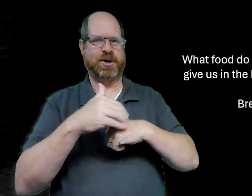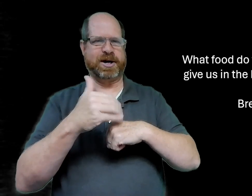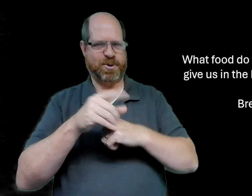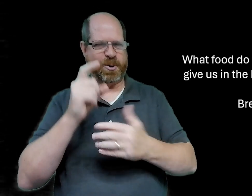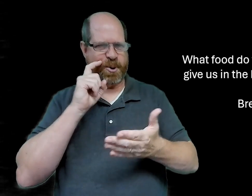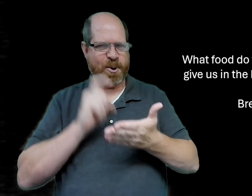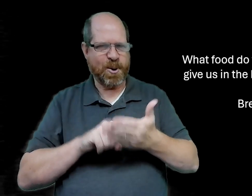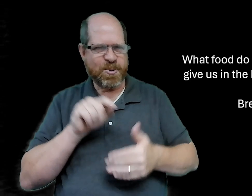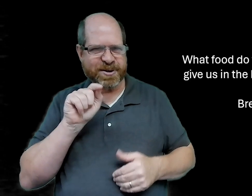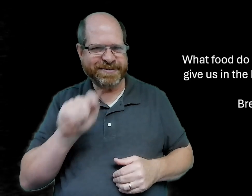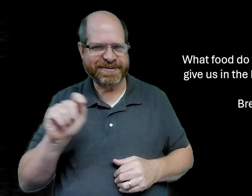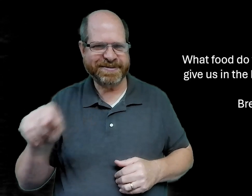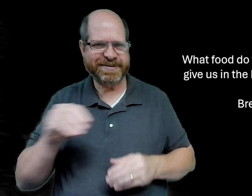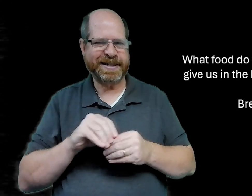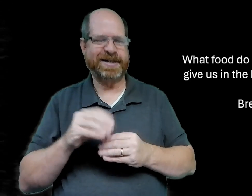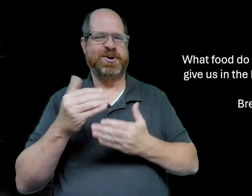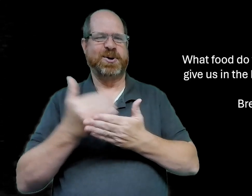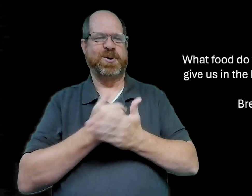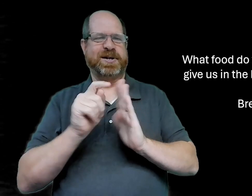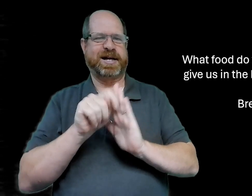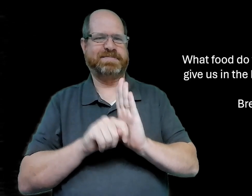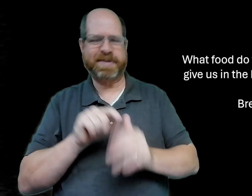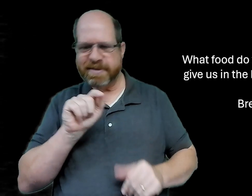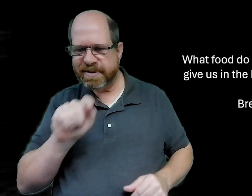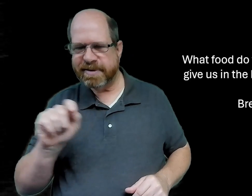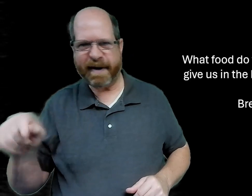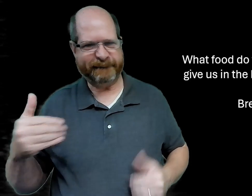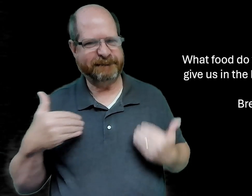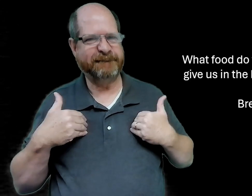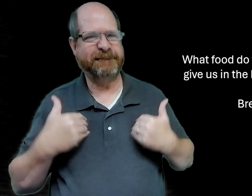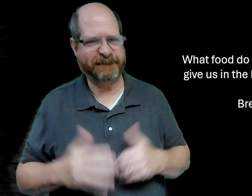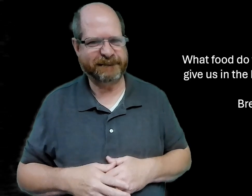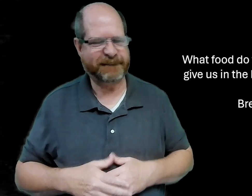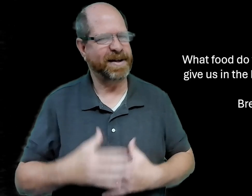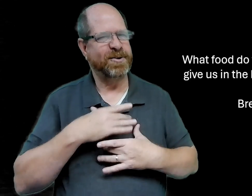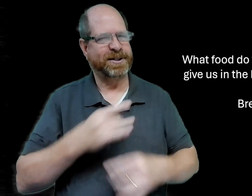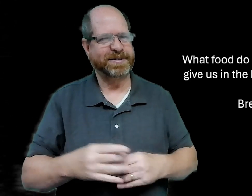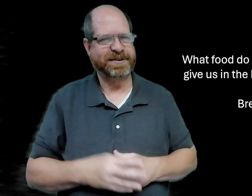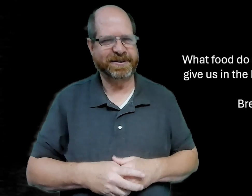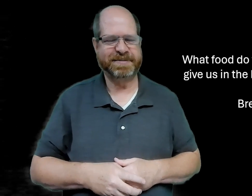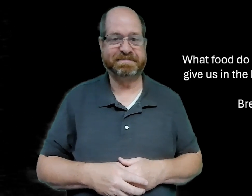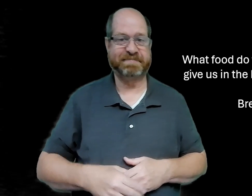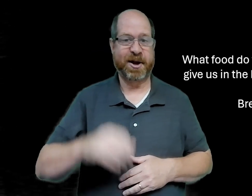bread bread in the new testament i'm right